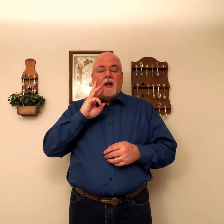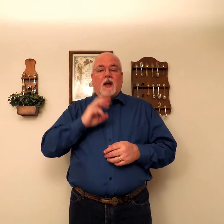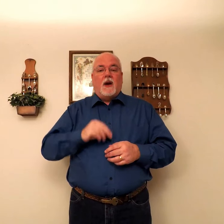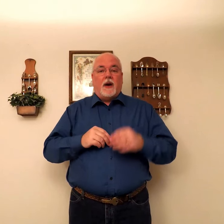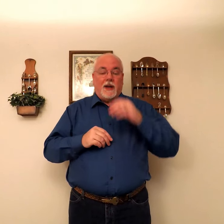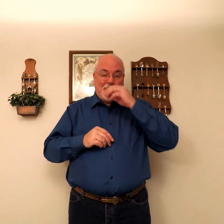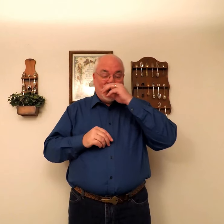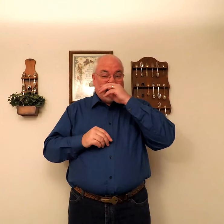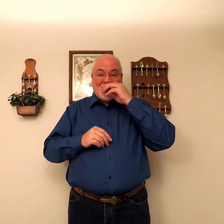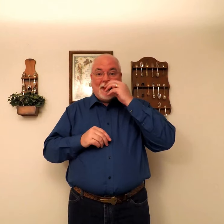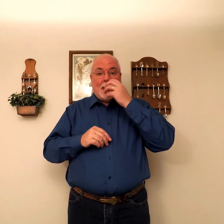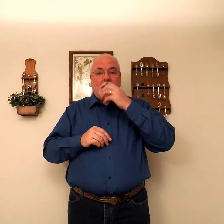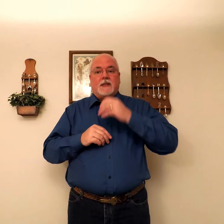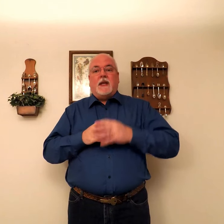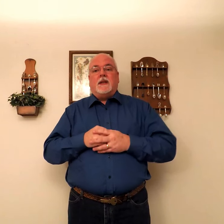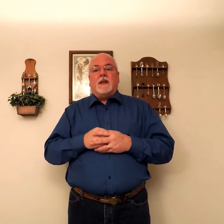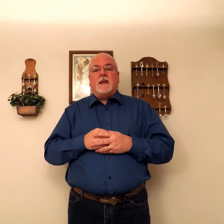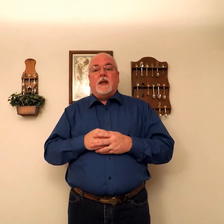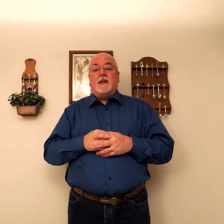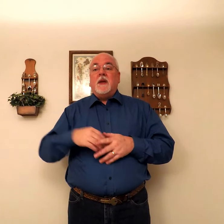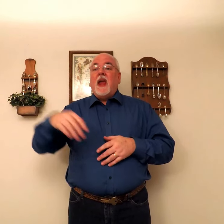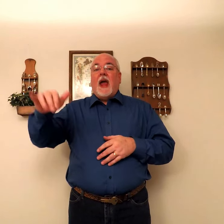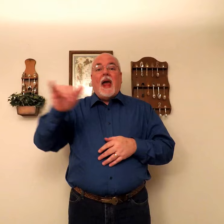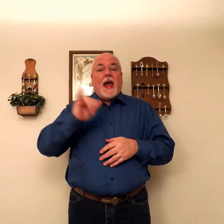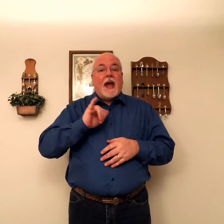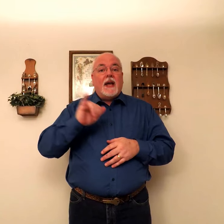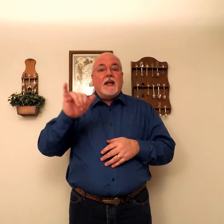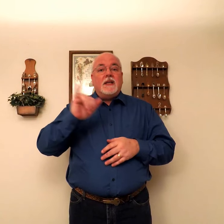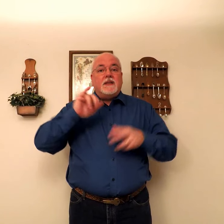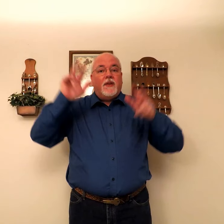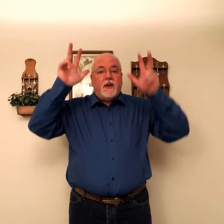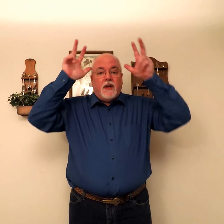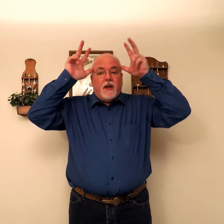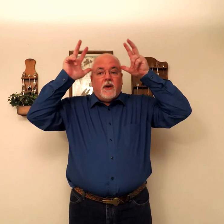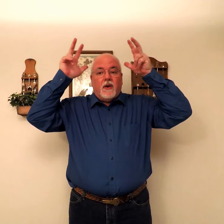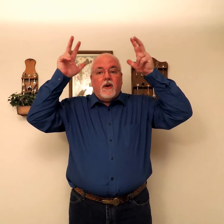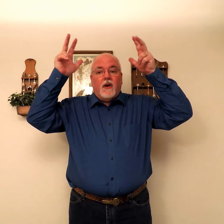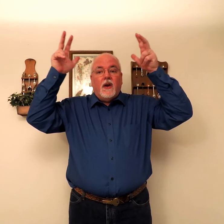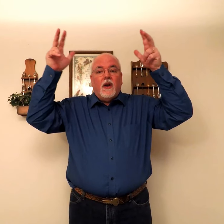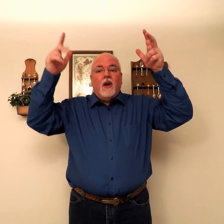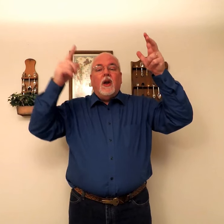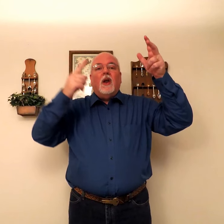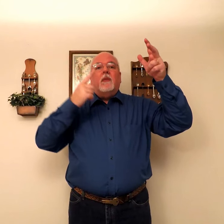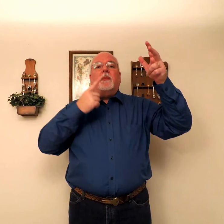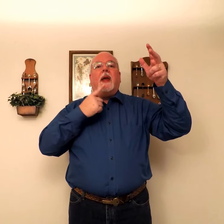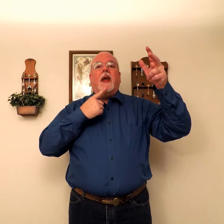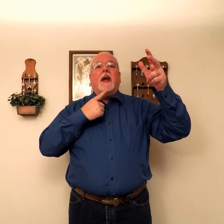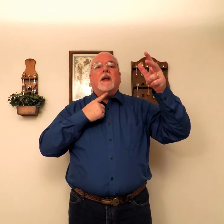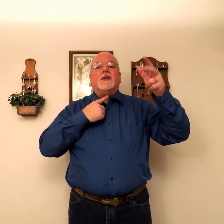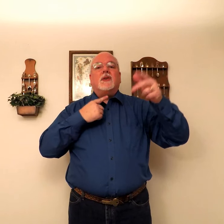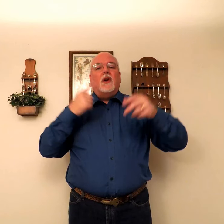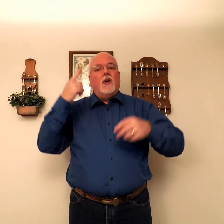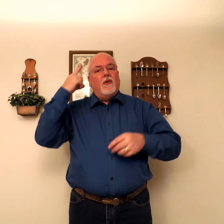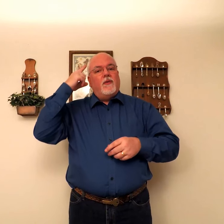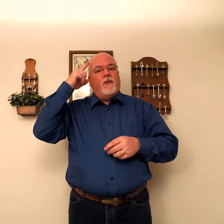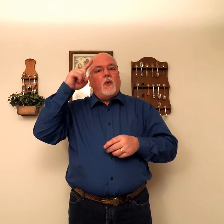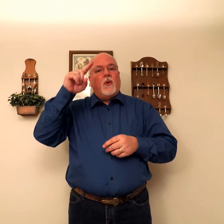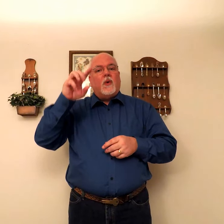All right. So, that of the sentence is, as the deer, pants for